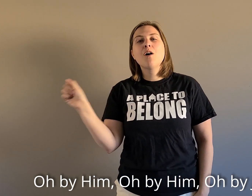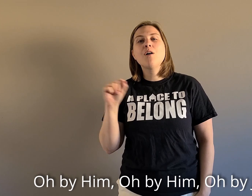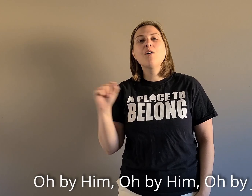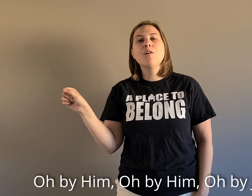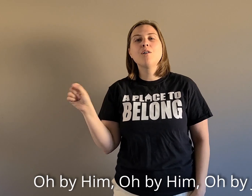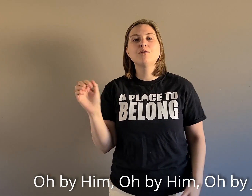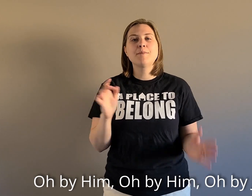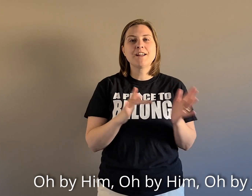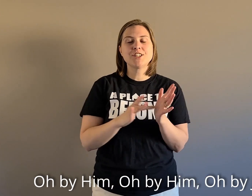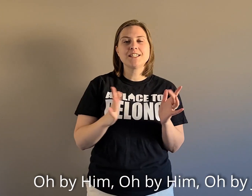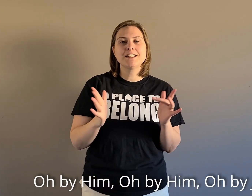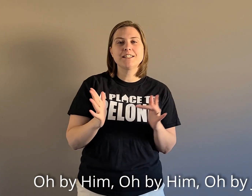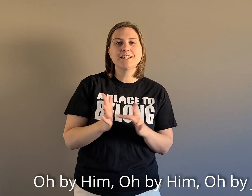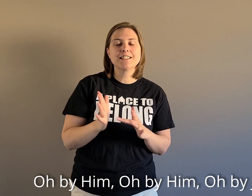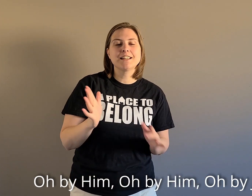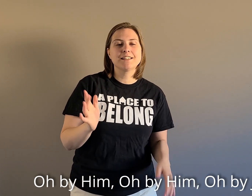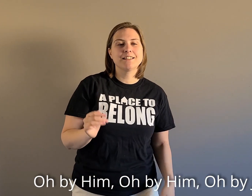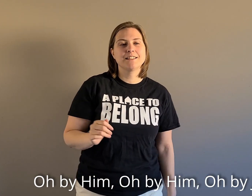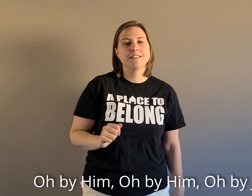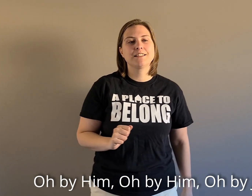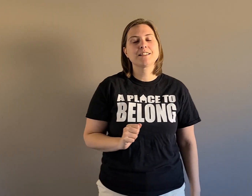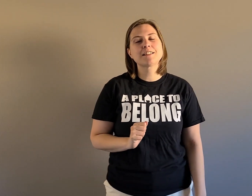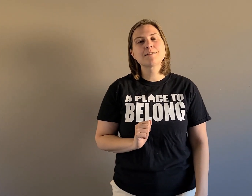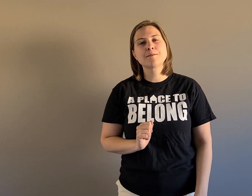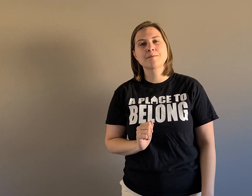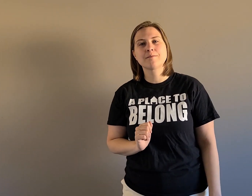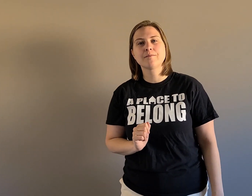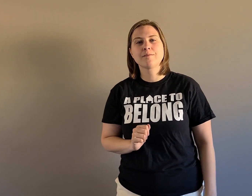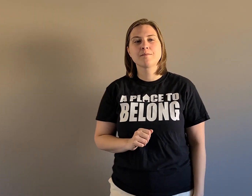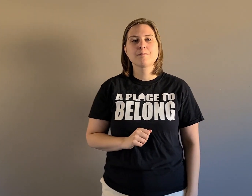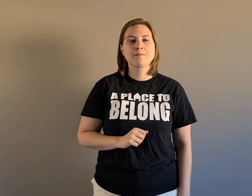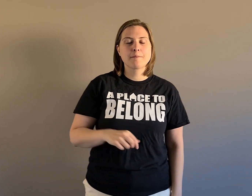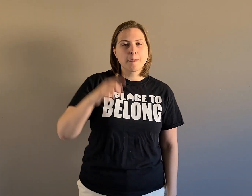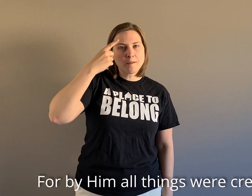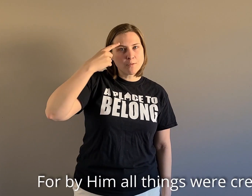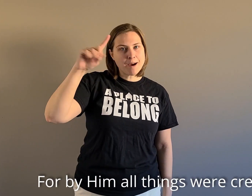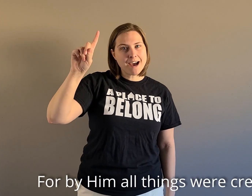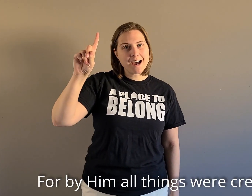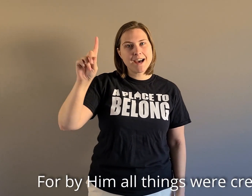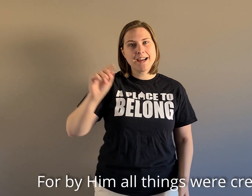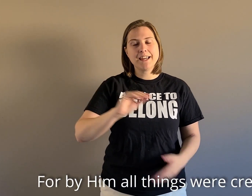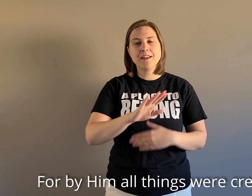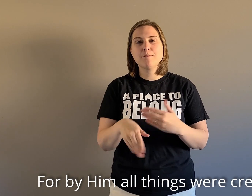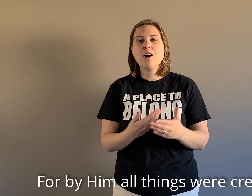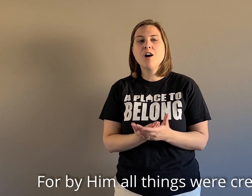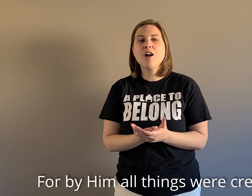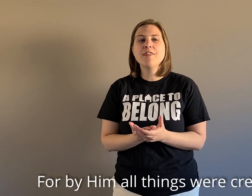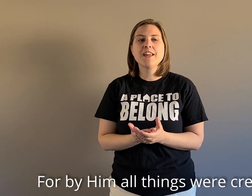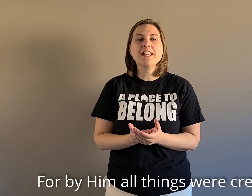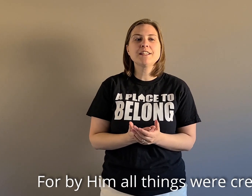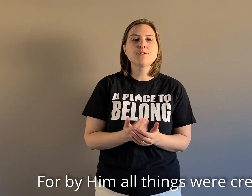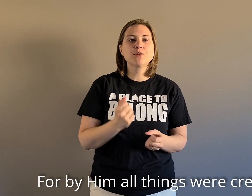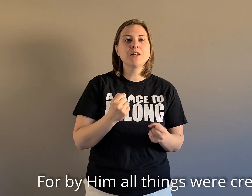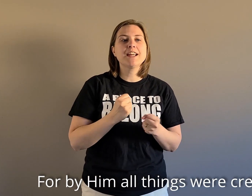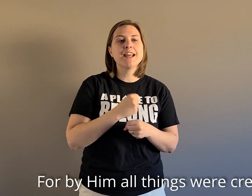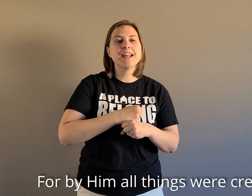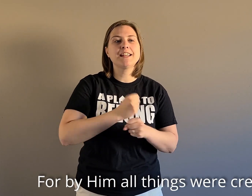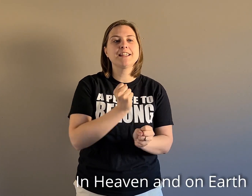oh by jesus for by him all things were created